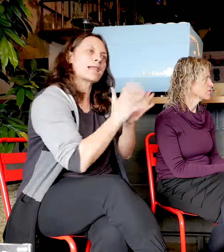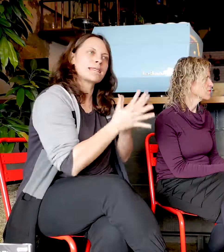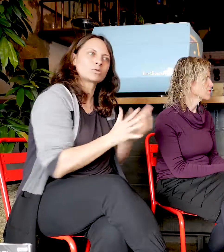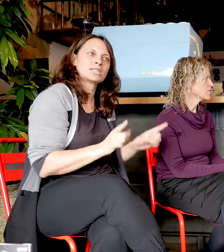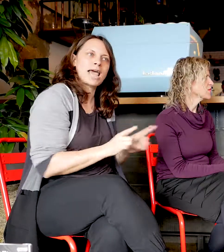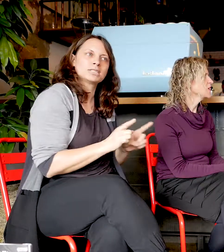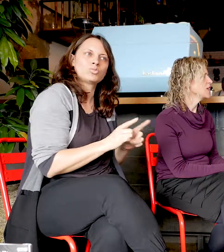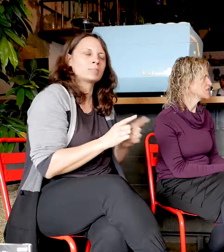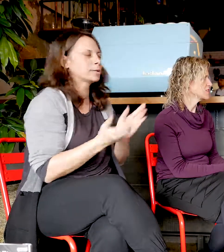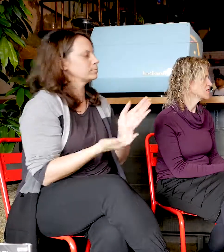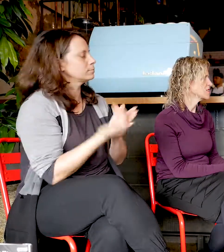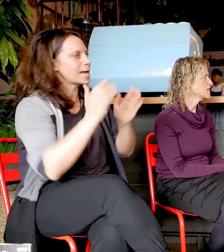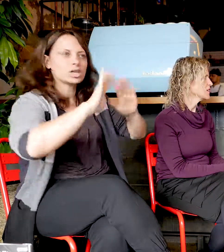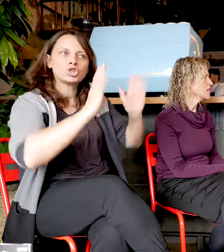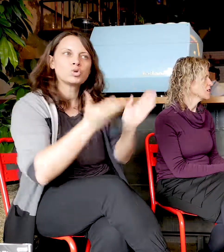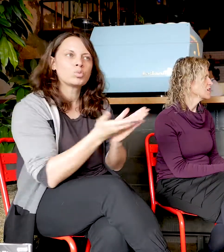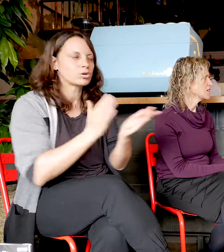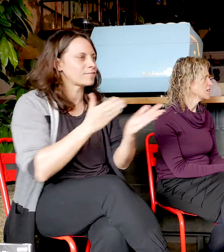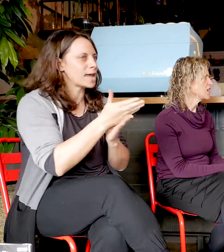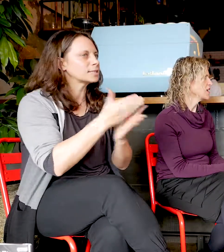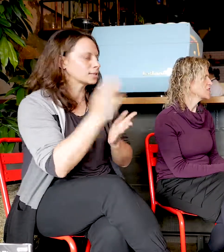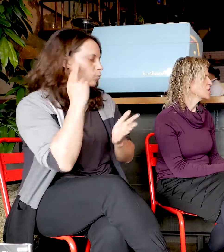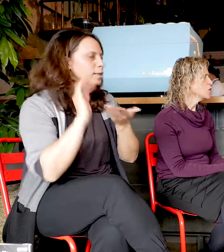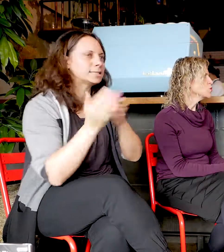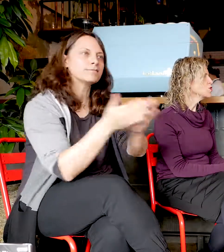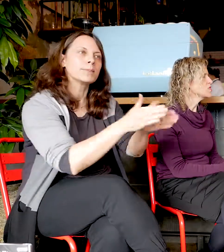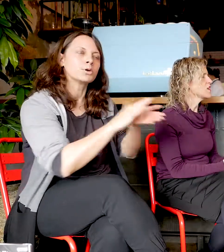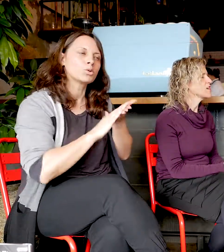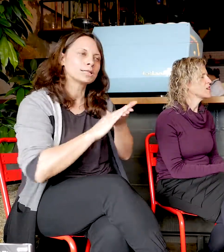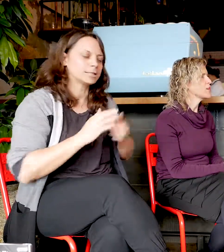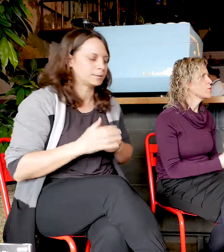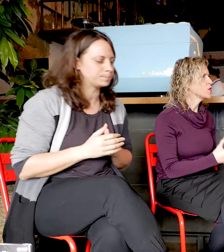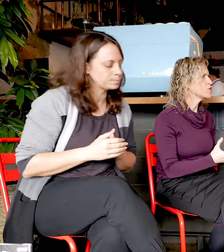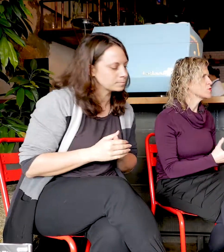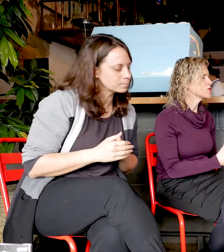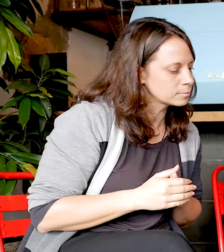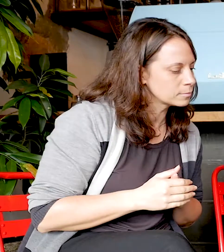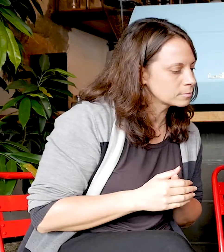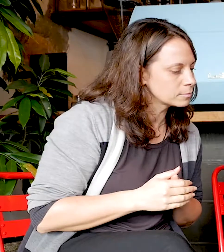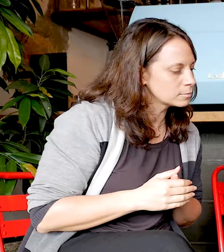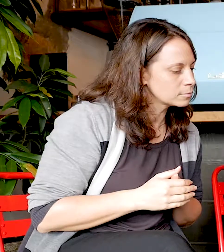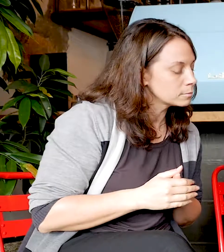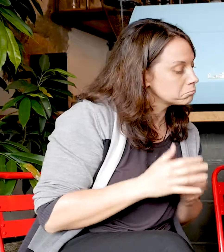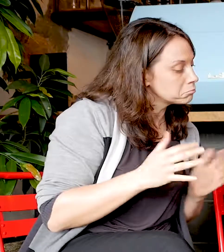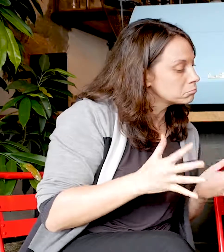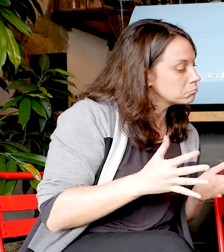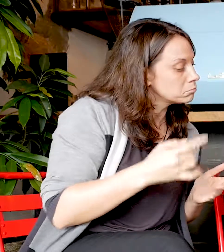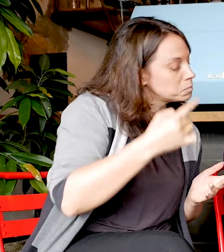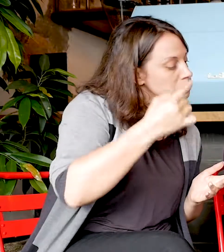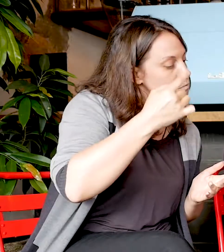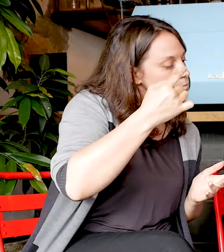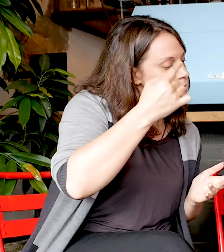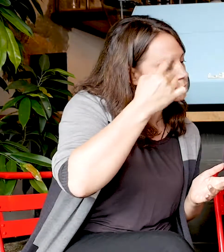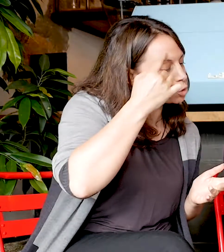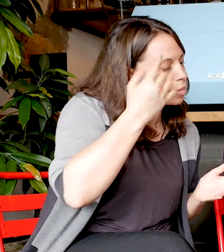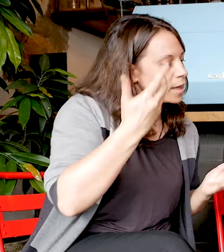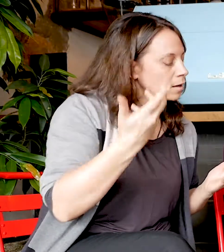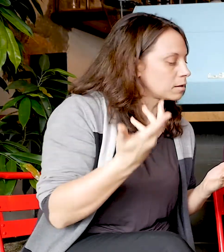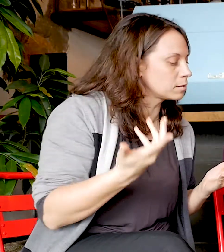access to the deaf community. that would just, yeah. Yes. Would you say that Merge was, you know, there's other organisations that are,